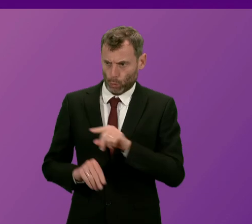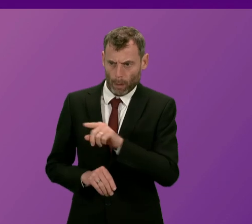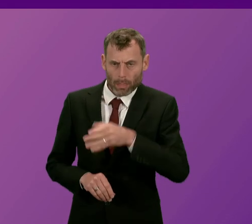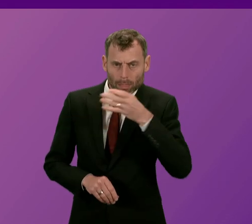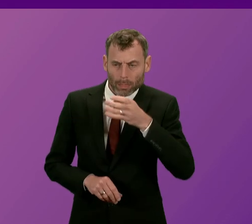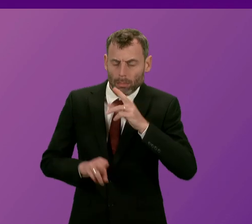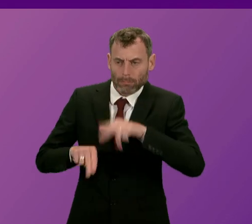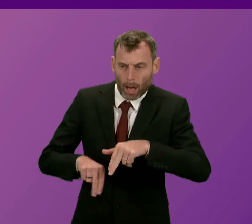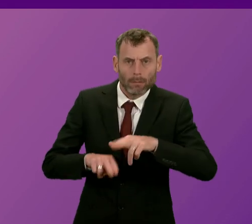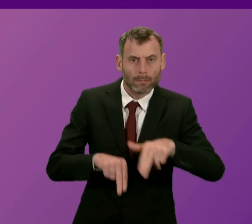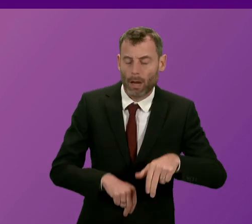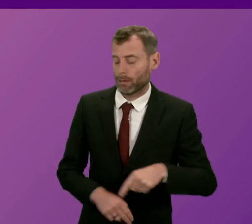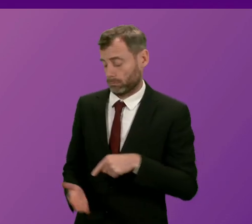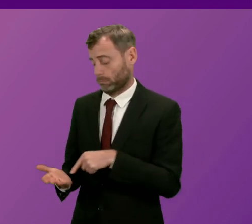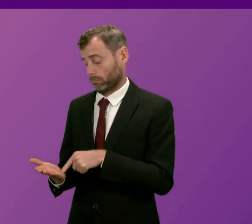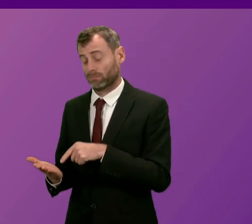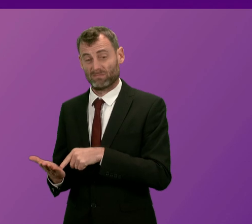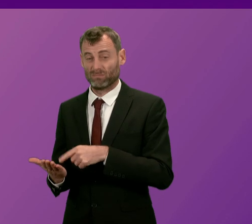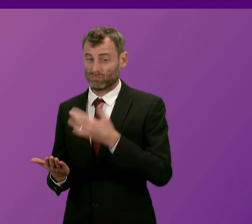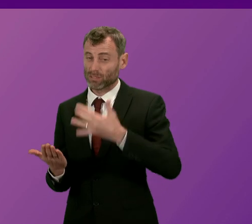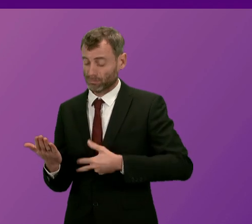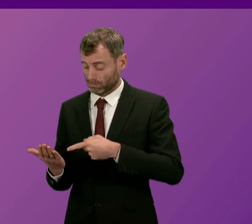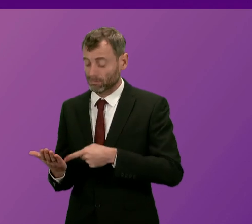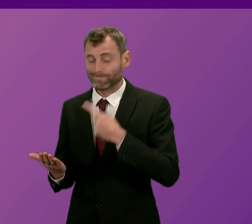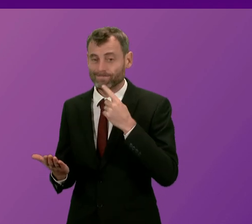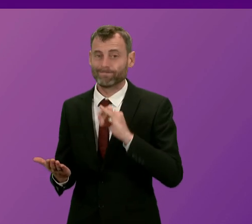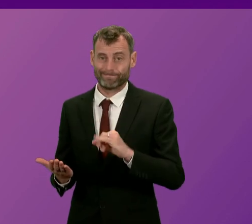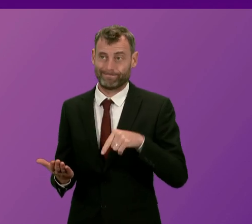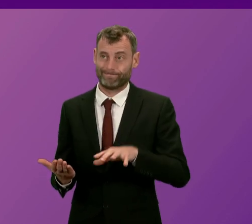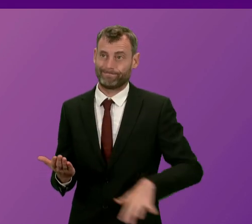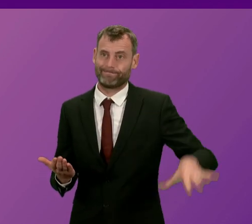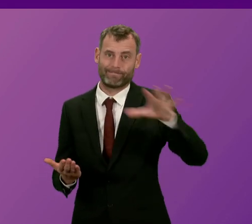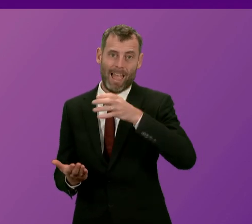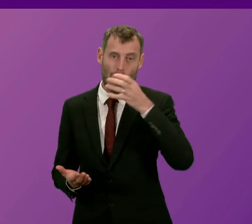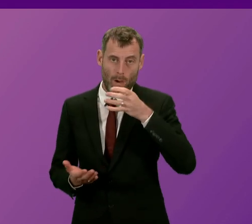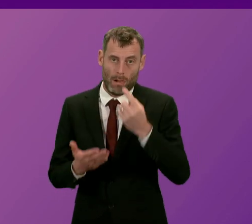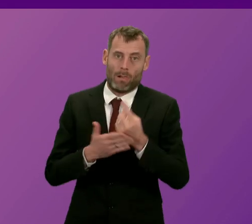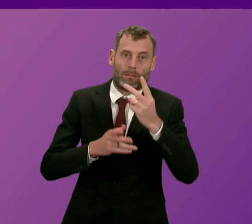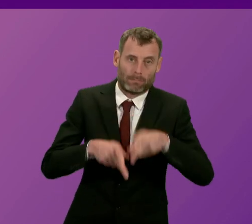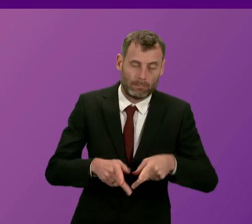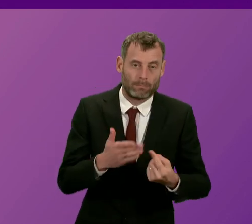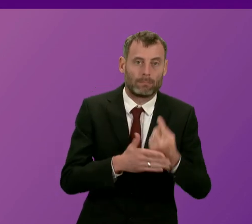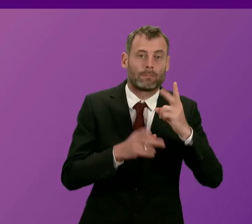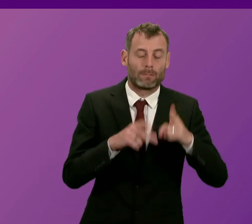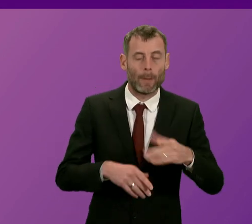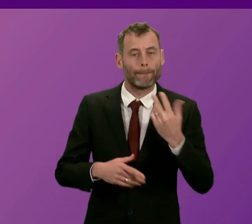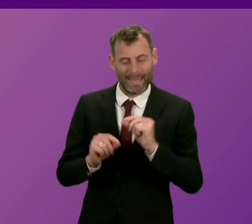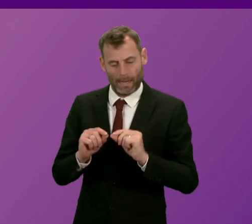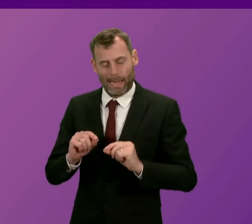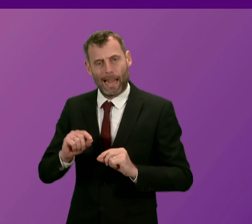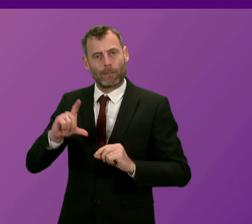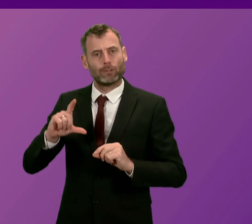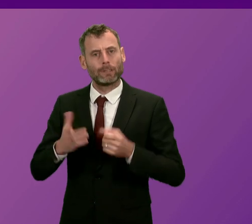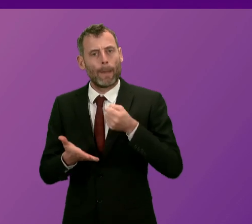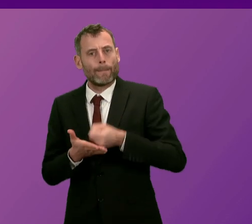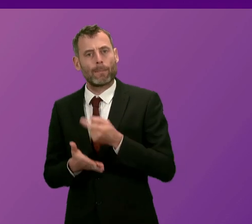The recent statistics are a stark reminder of the challenge our nation faces in tackling alcohol harm. The increase of minimum unit pricing of alcohol to 65